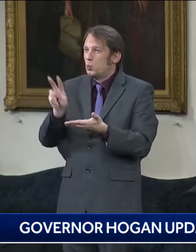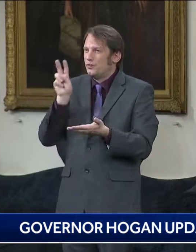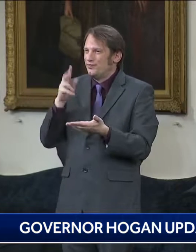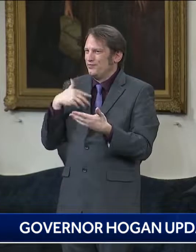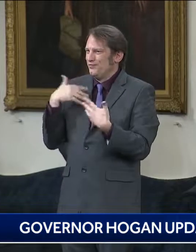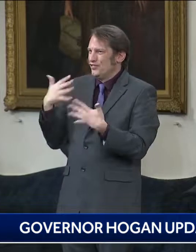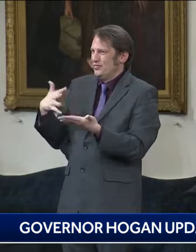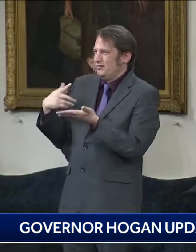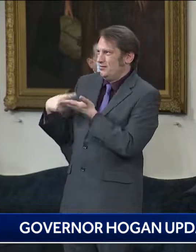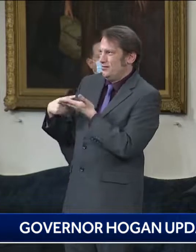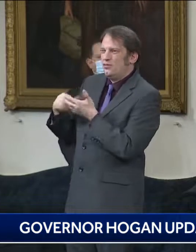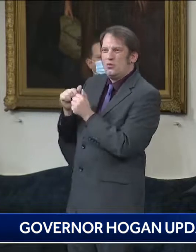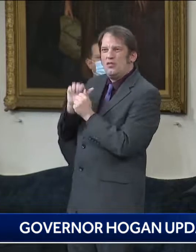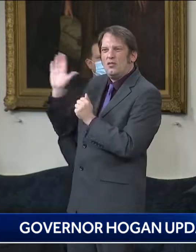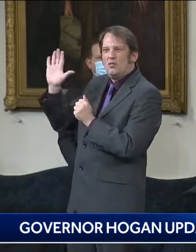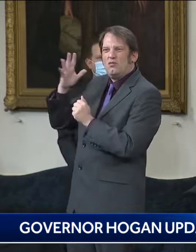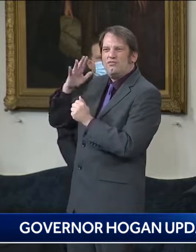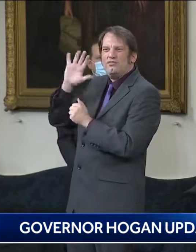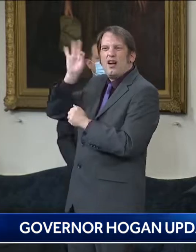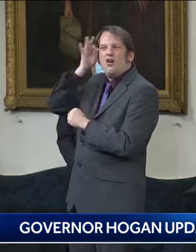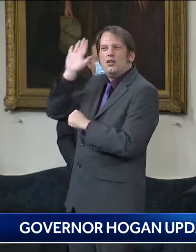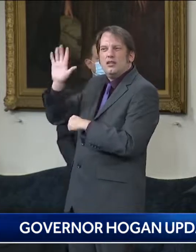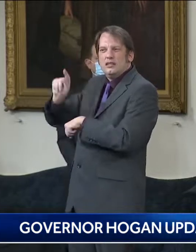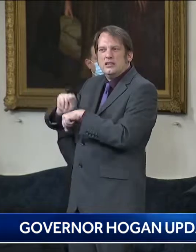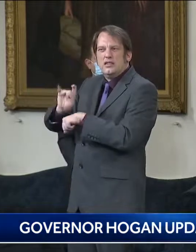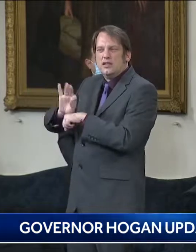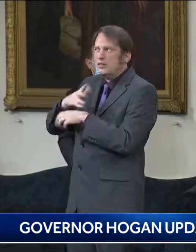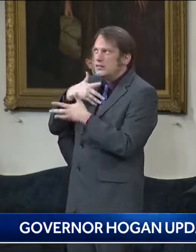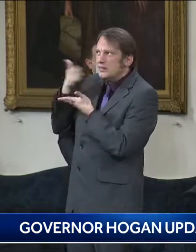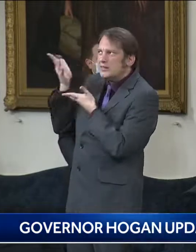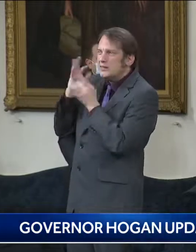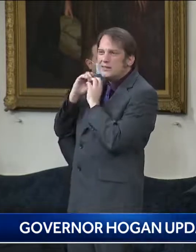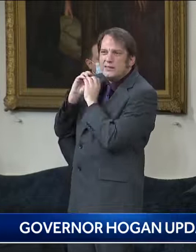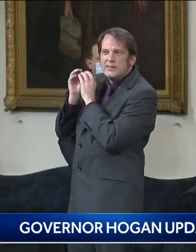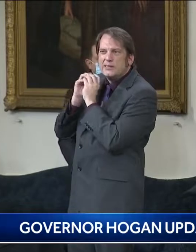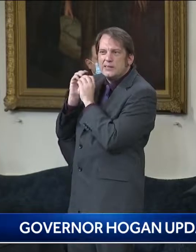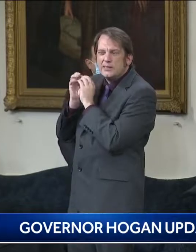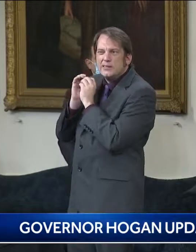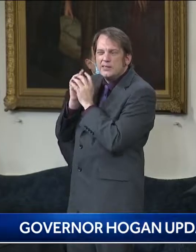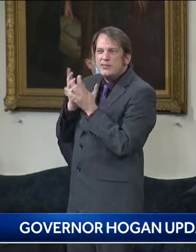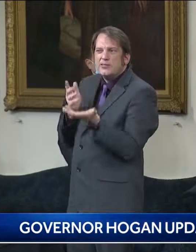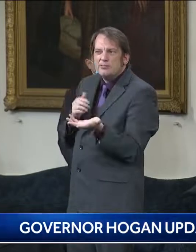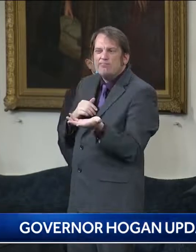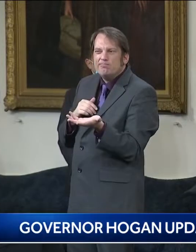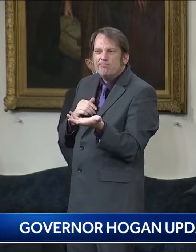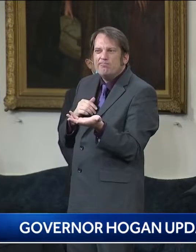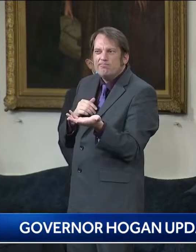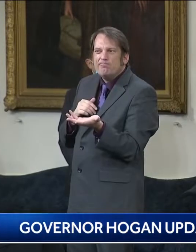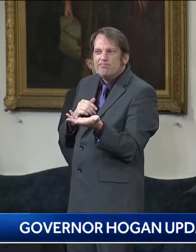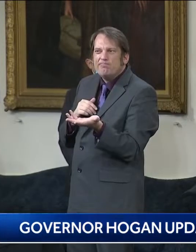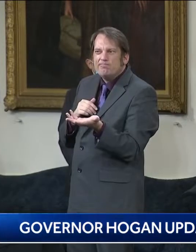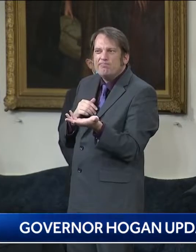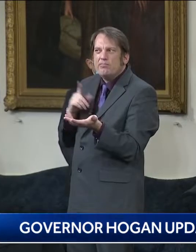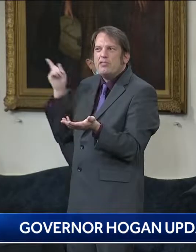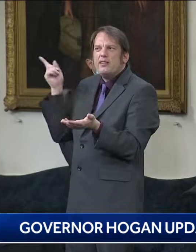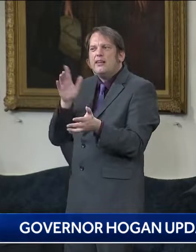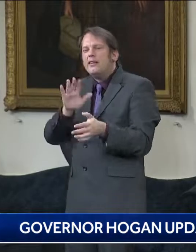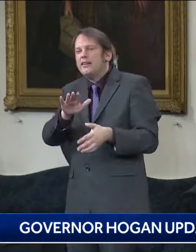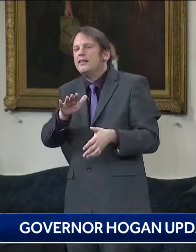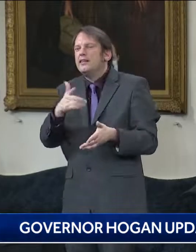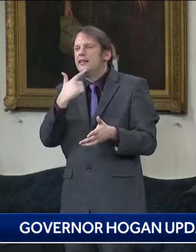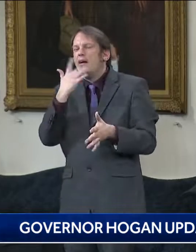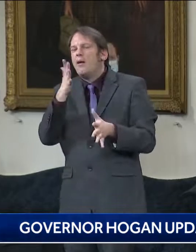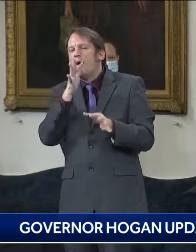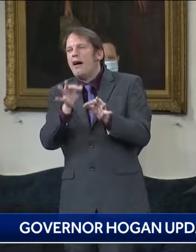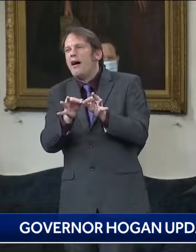said, you know, they, they, they kind of pushed the meeting this week, they pushed the timeframe back two weeks. So while they encouraged everybody else to move the timeframe